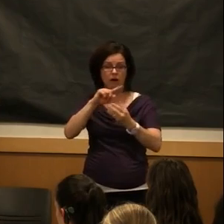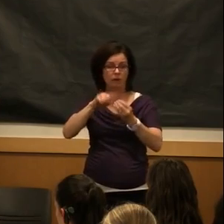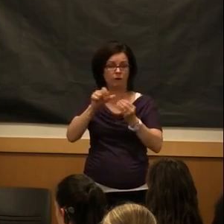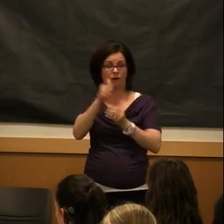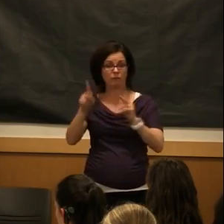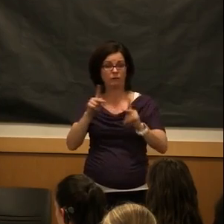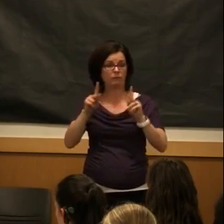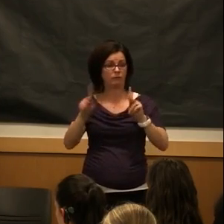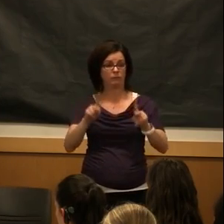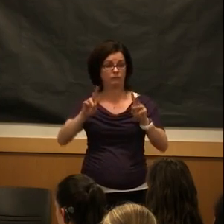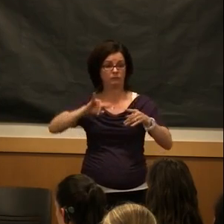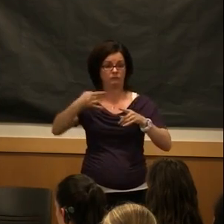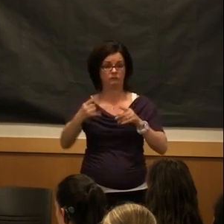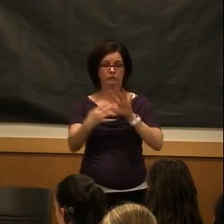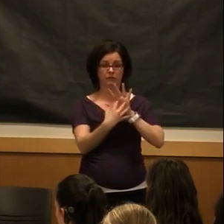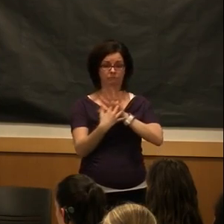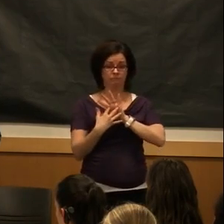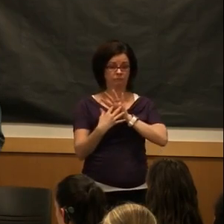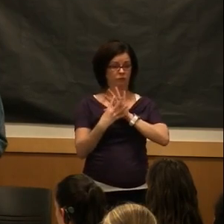to express yourself.